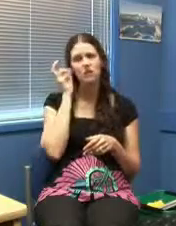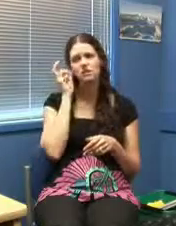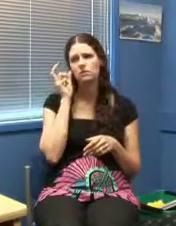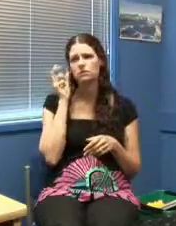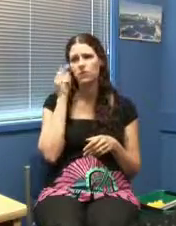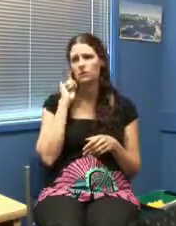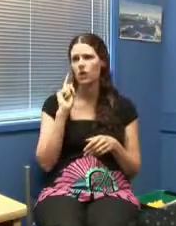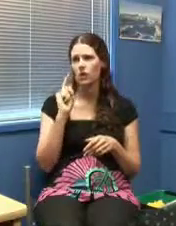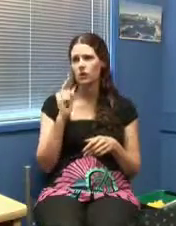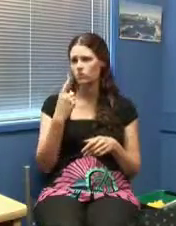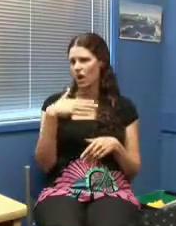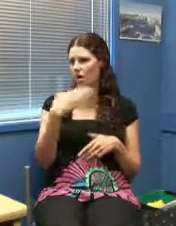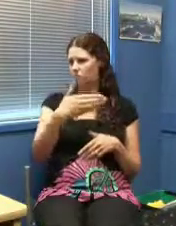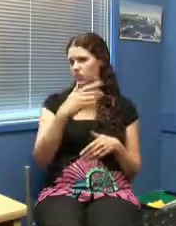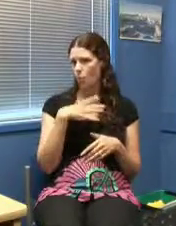well.